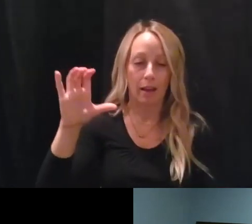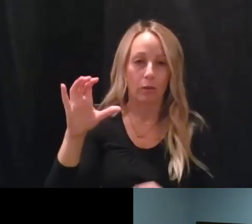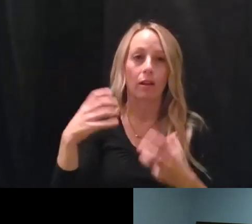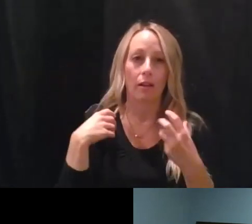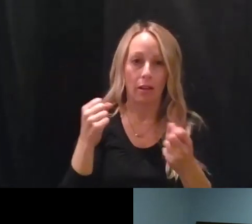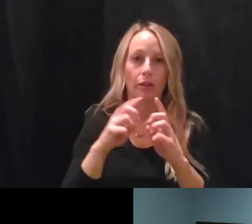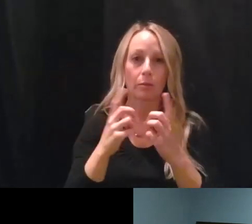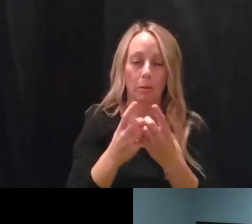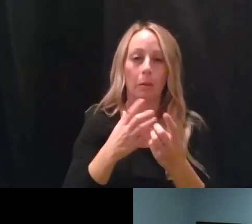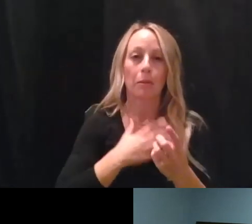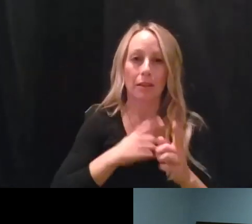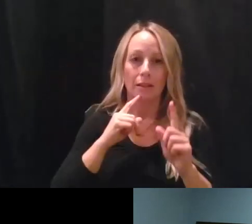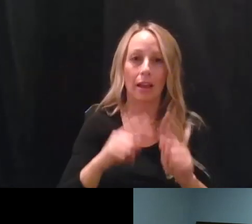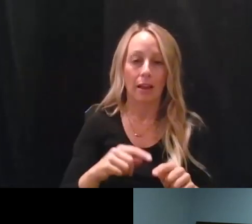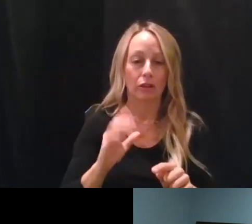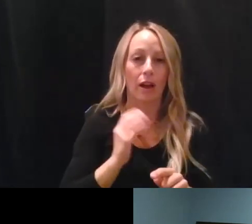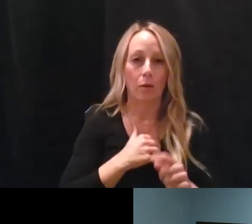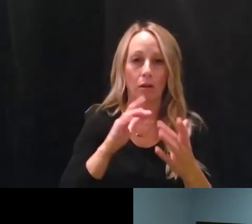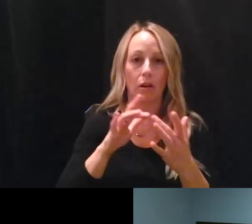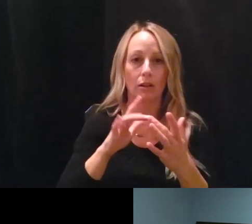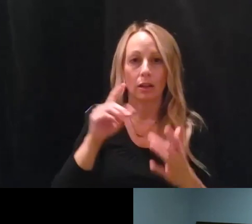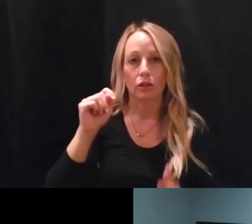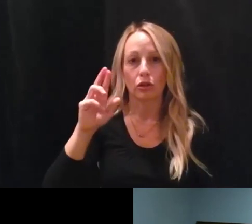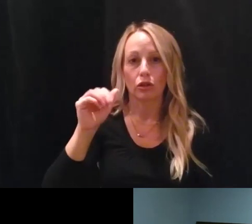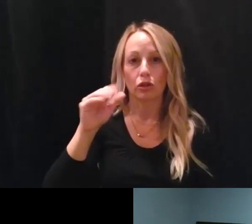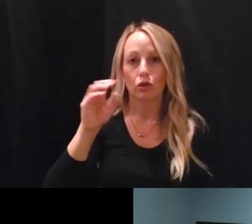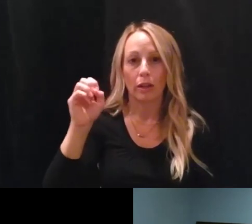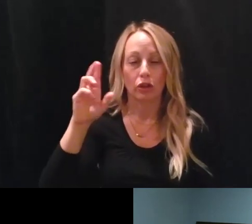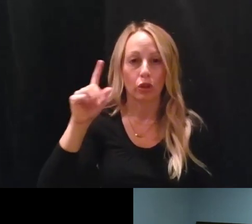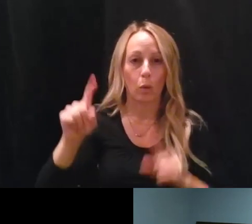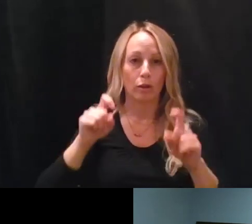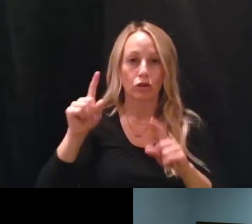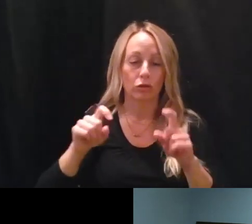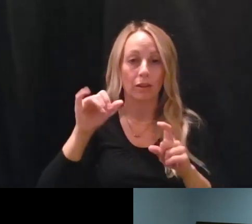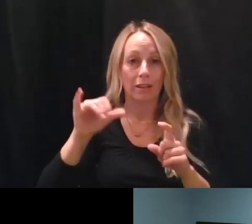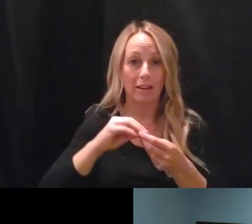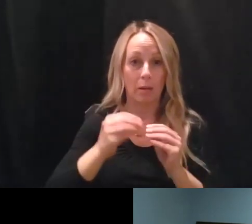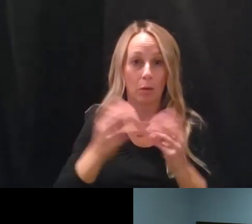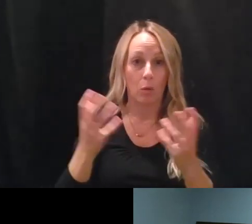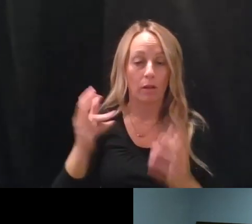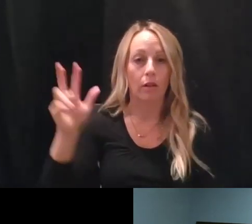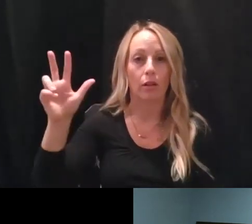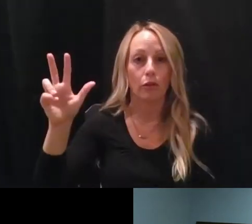to please pick up and answer our contact tracer questions. That number is 312